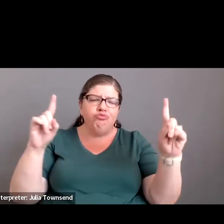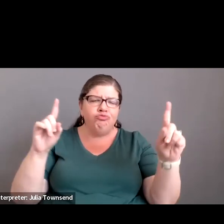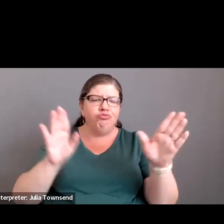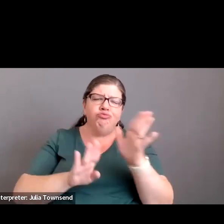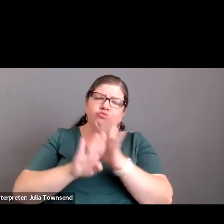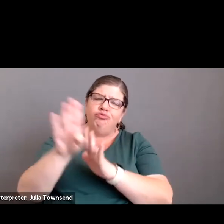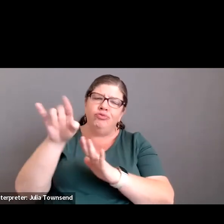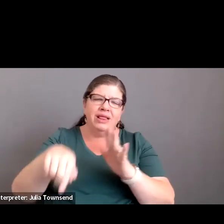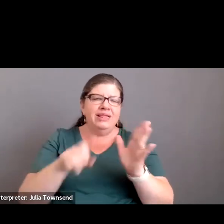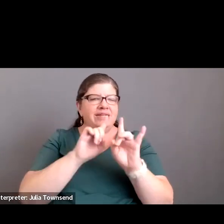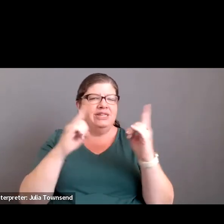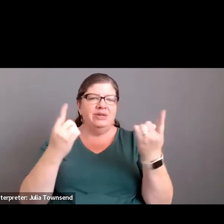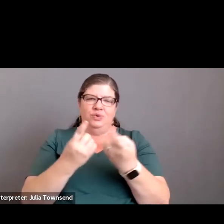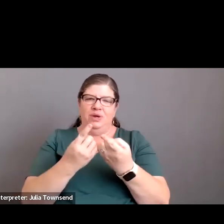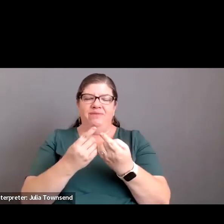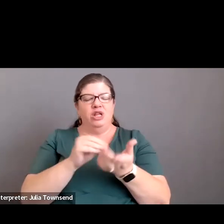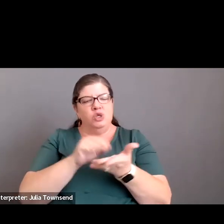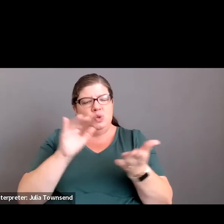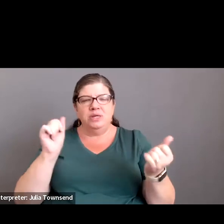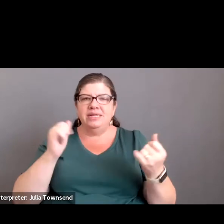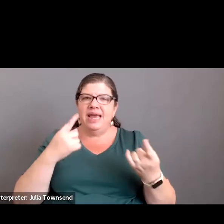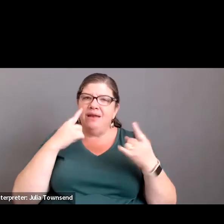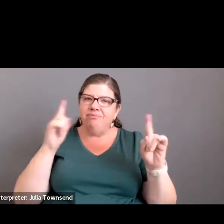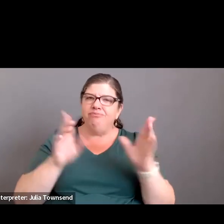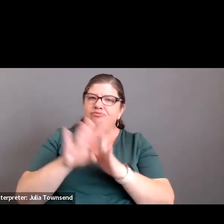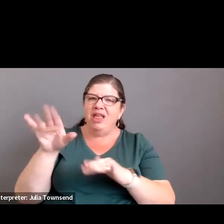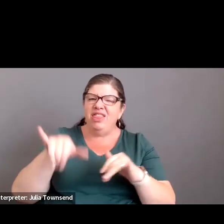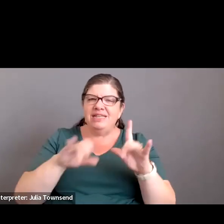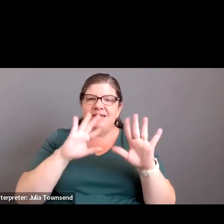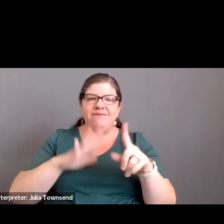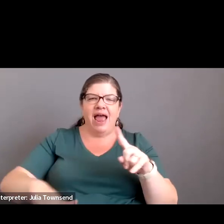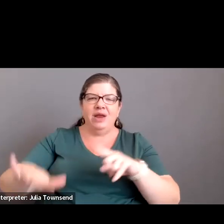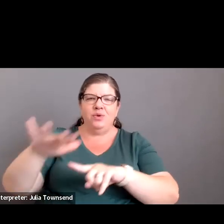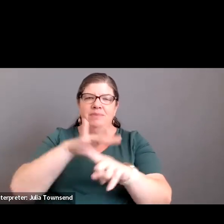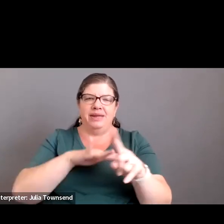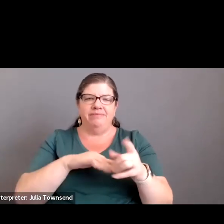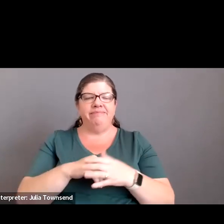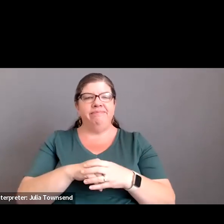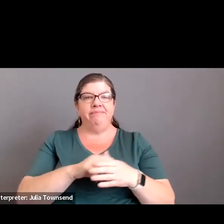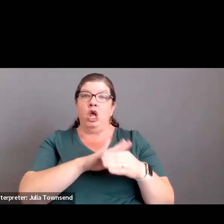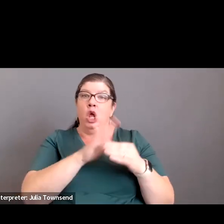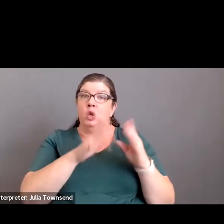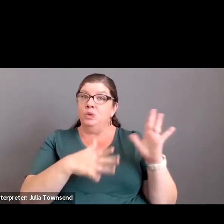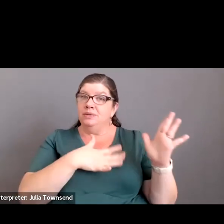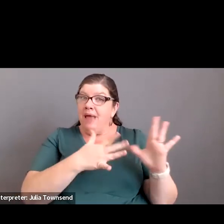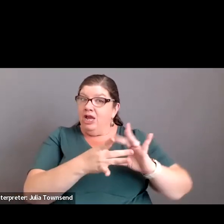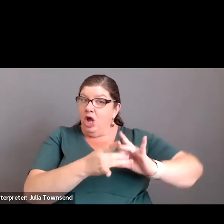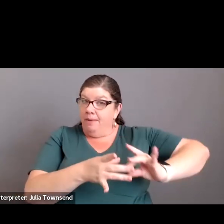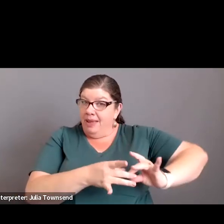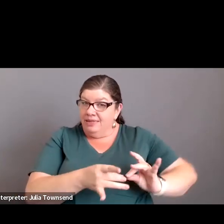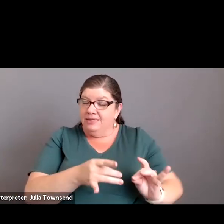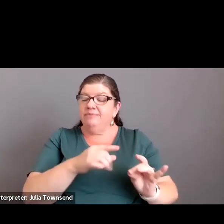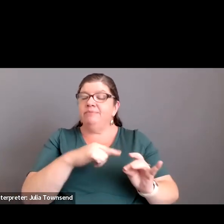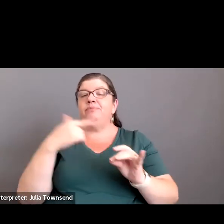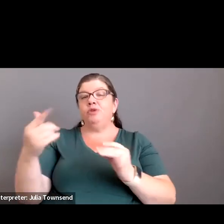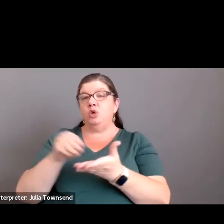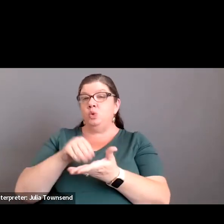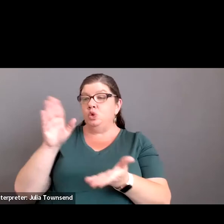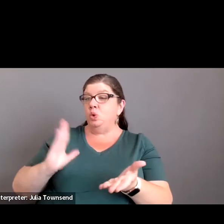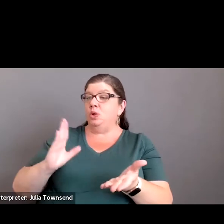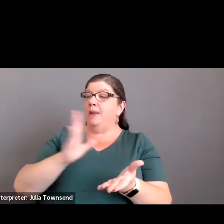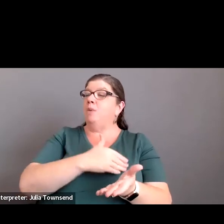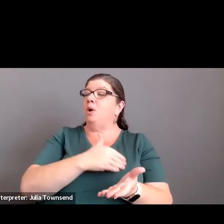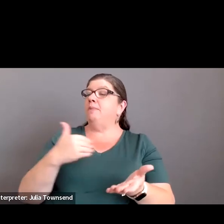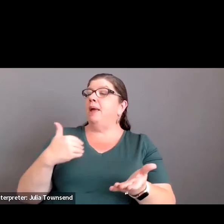certainly our students are able to thrive in this environment. And so that concludes my comments. But we'll now go to the student board